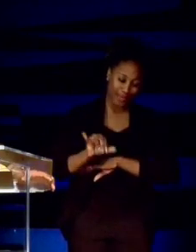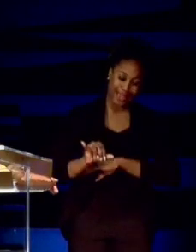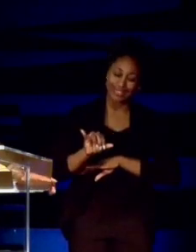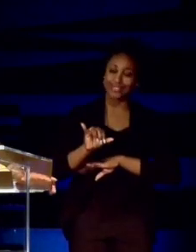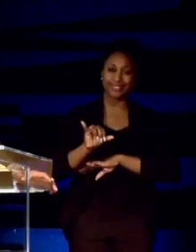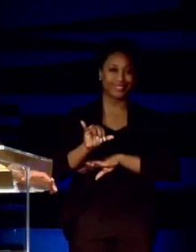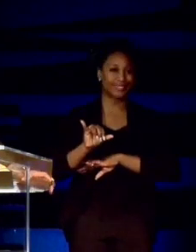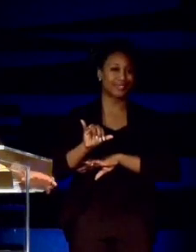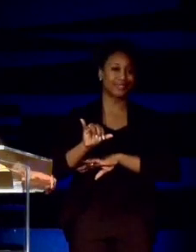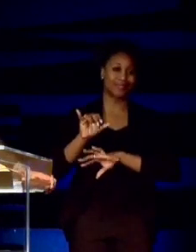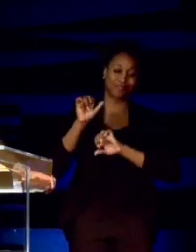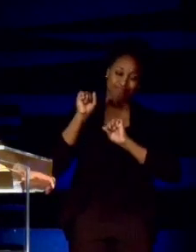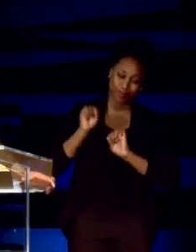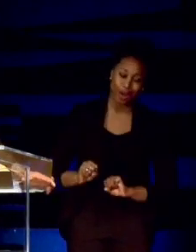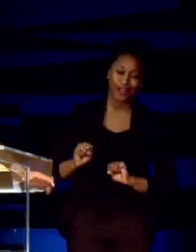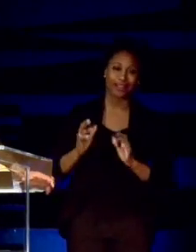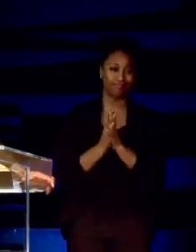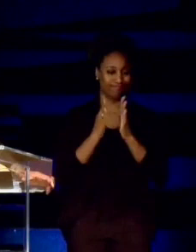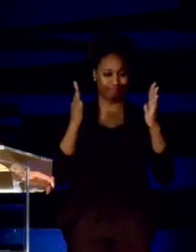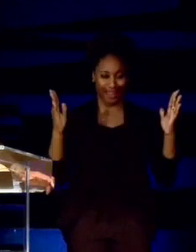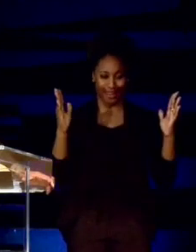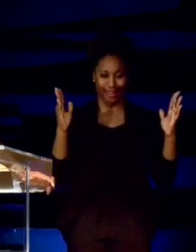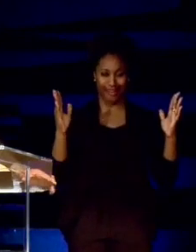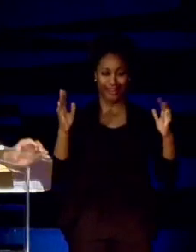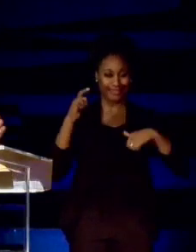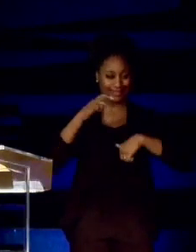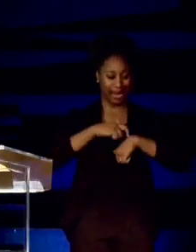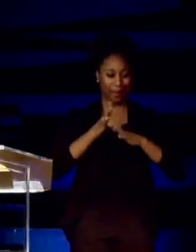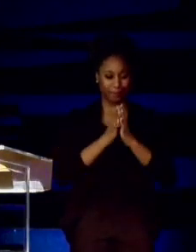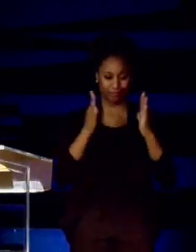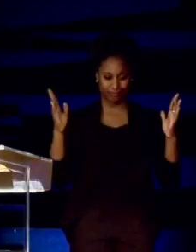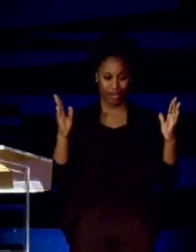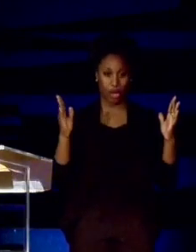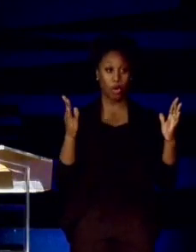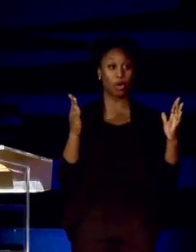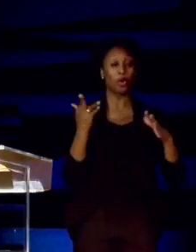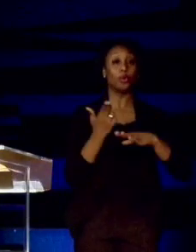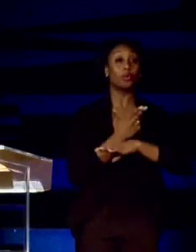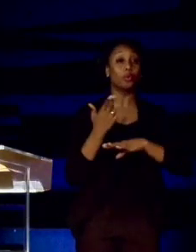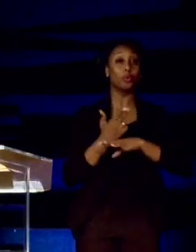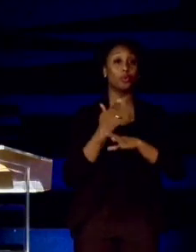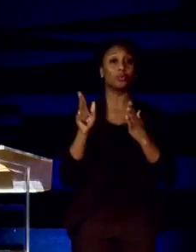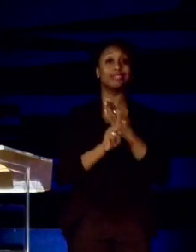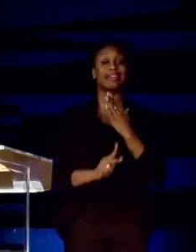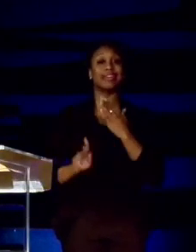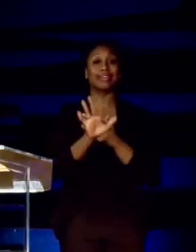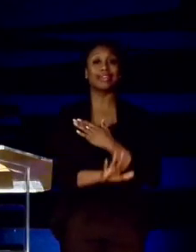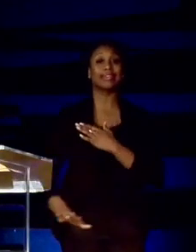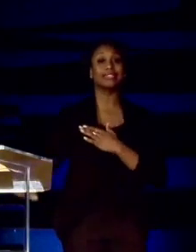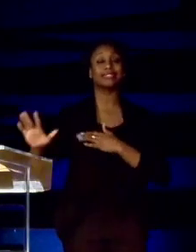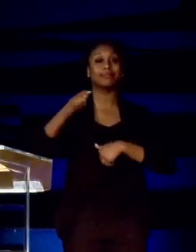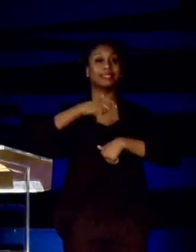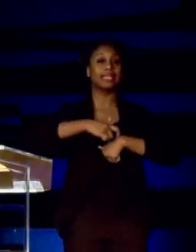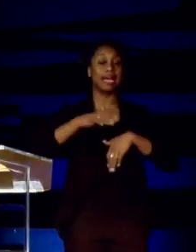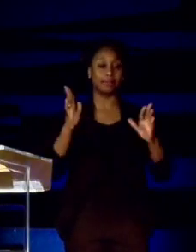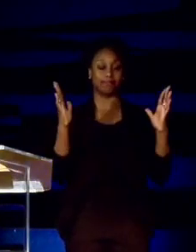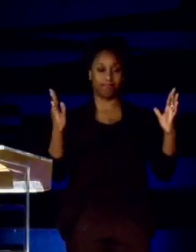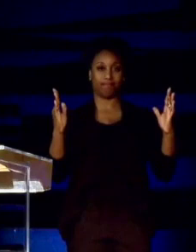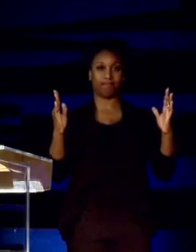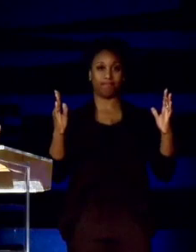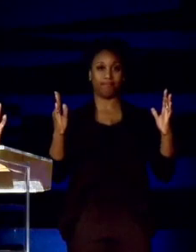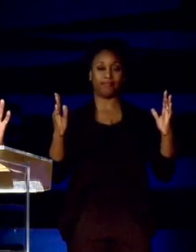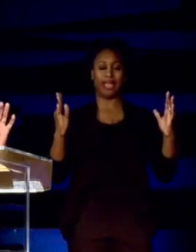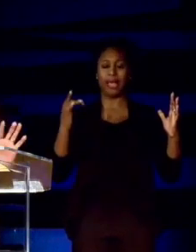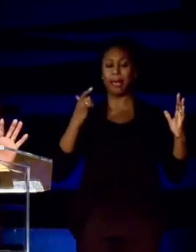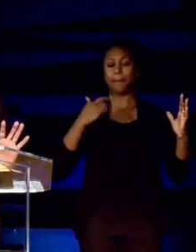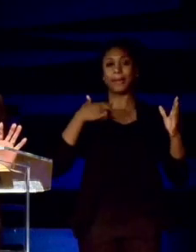predominant periods of time used in kingdom time telling. I